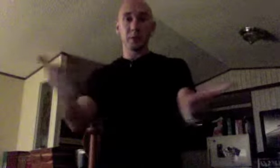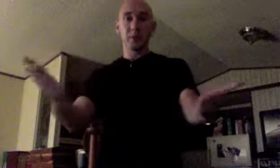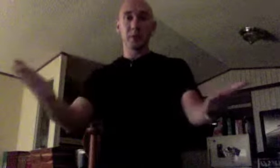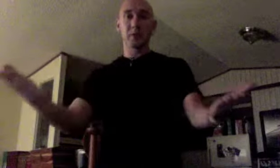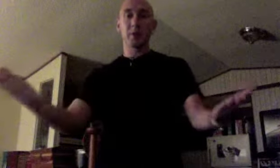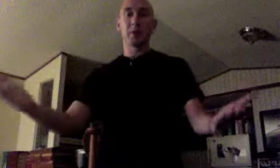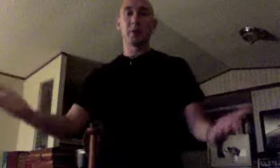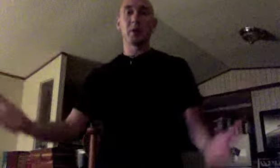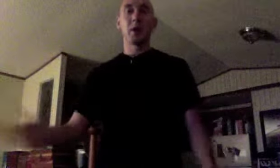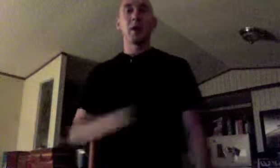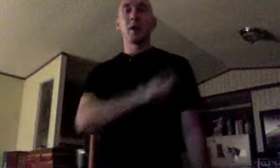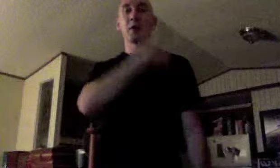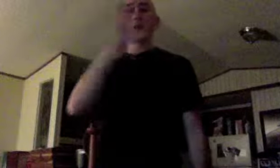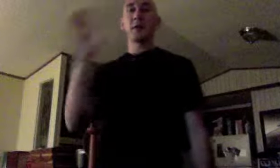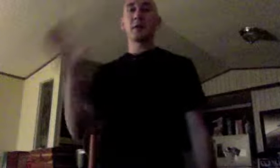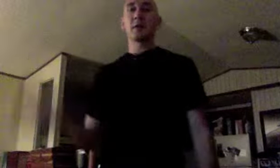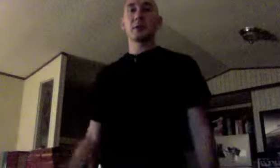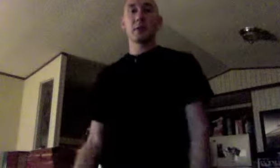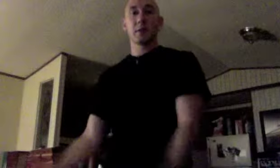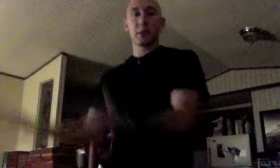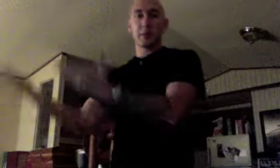Christ is come.